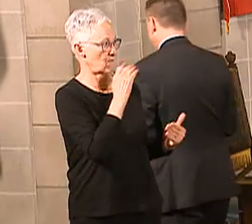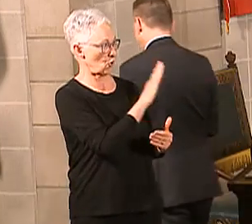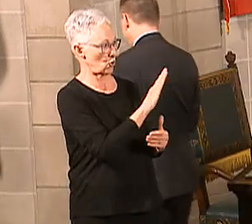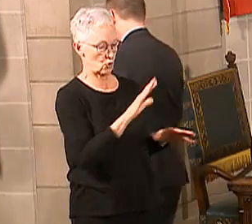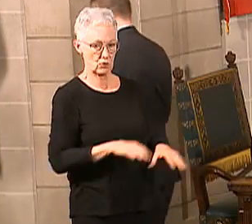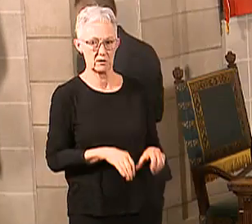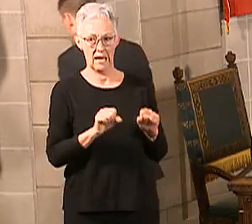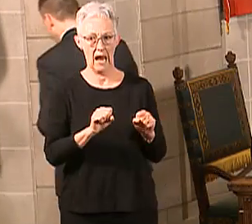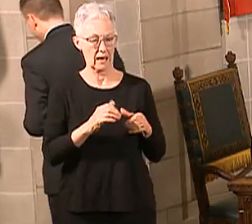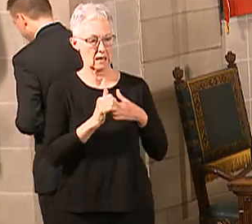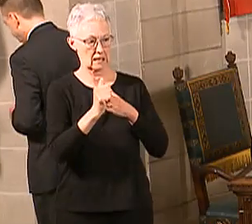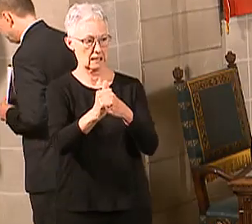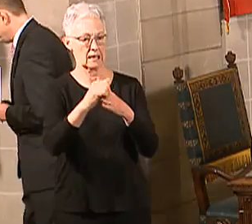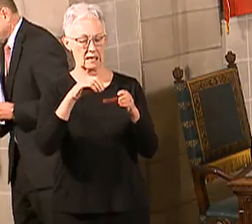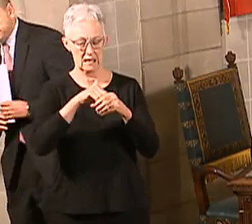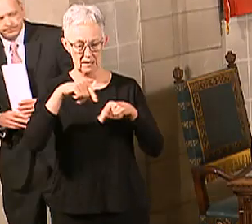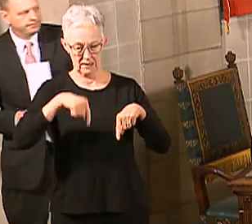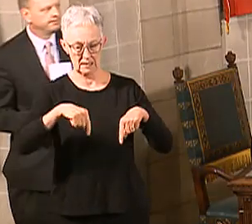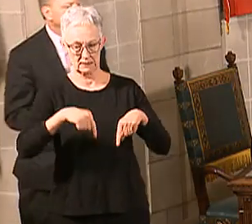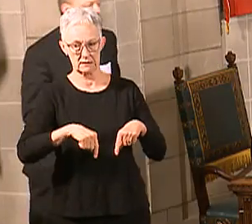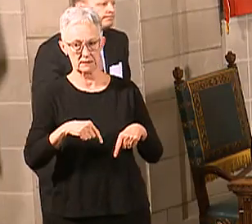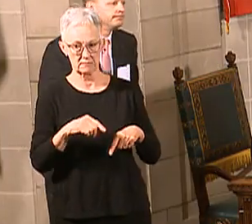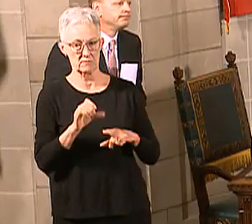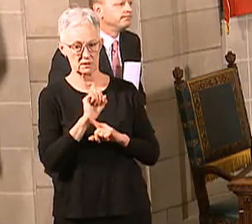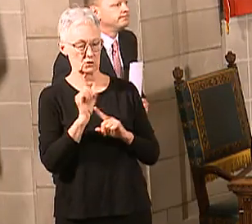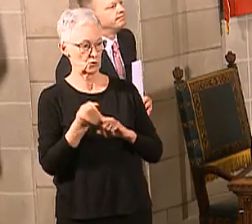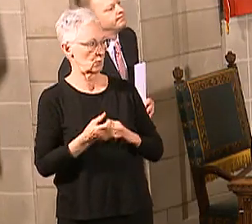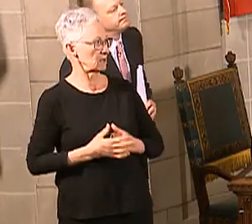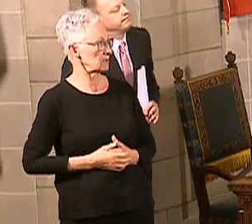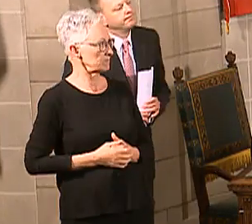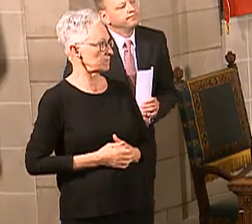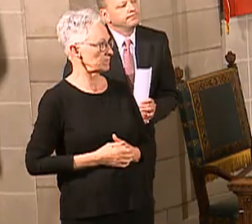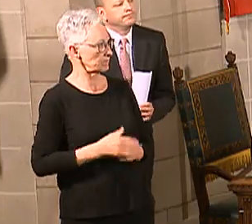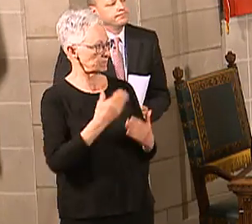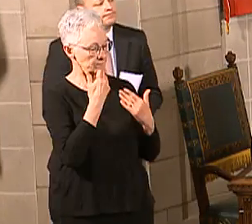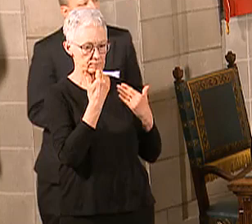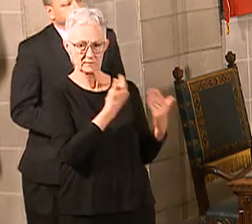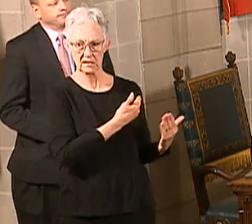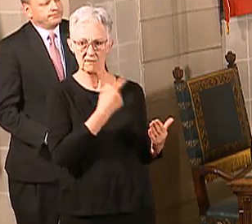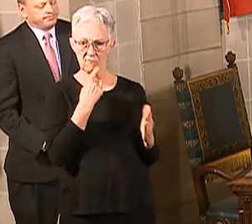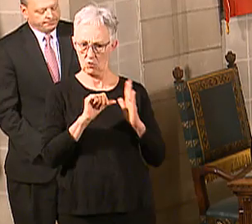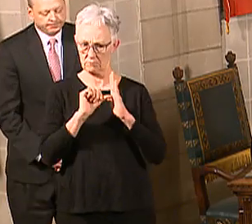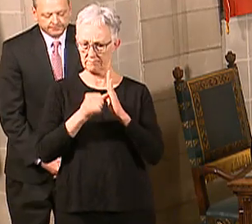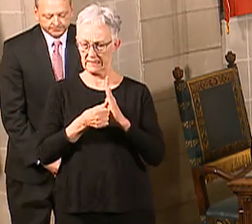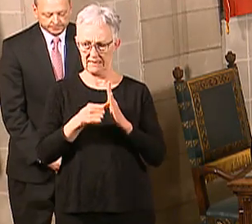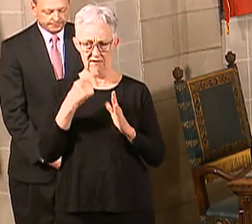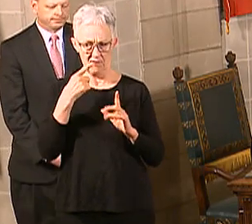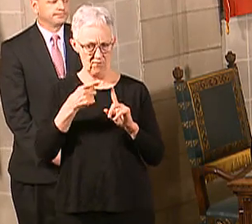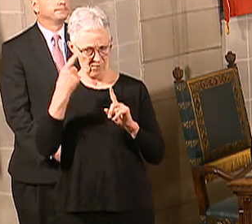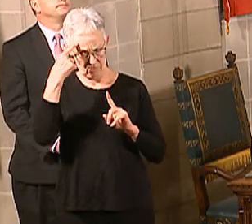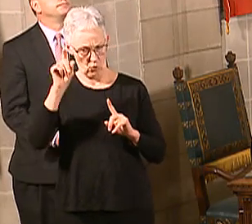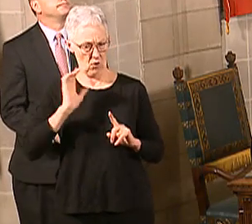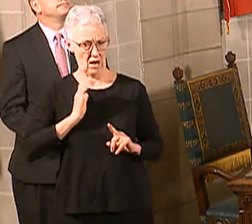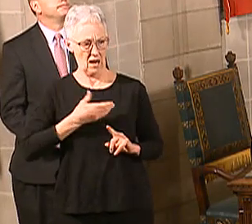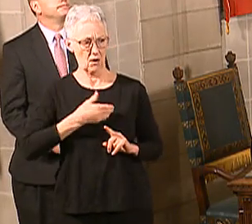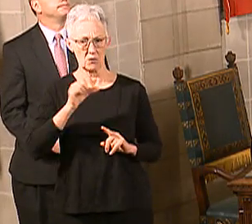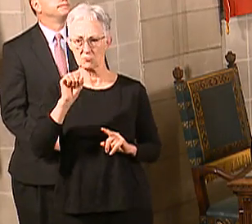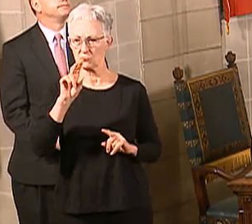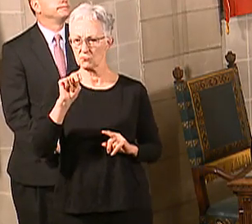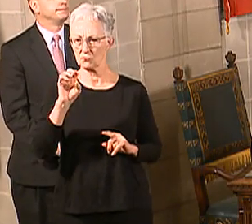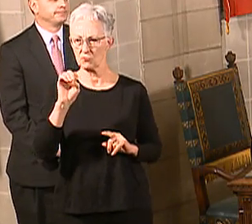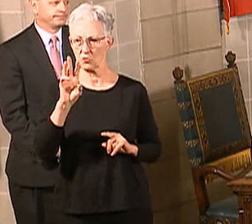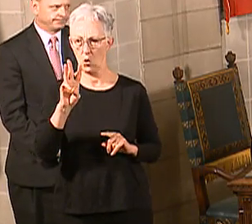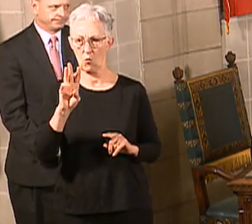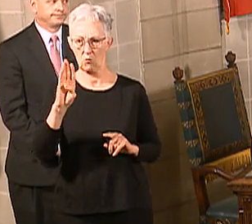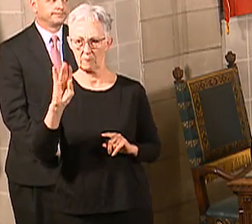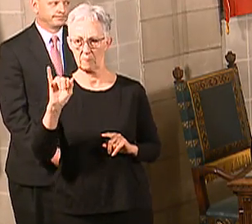Great. Thank you very much, Todd. And thank you very much for highlighting a couple of those important points with regard to our snowbirds that are coming back here to the state, that they